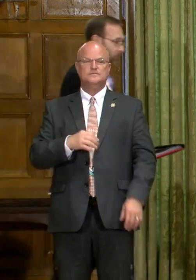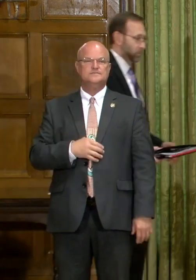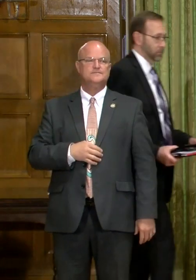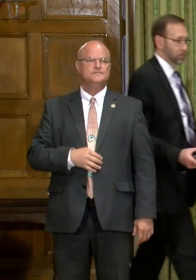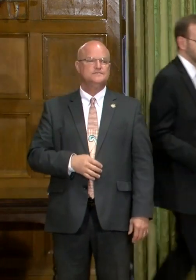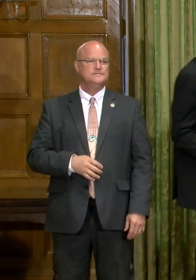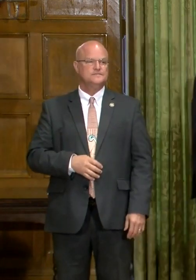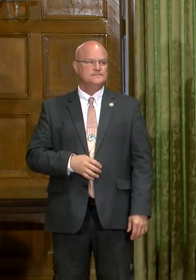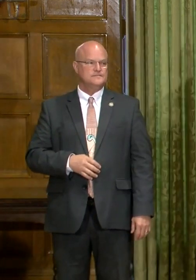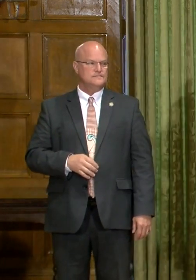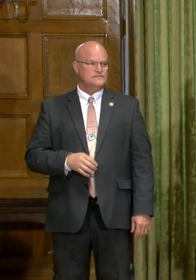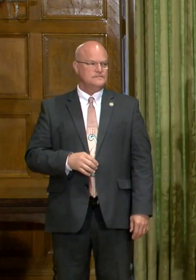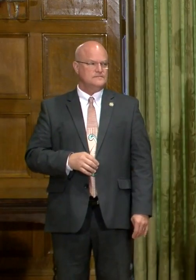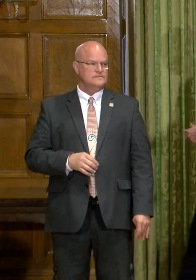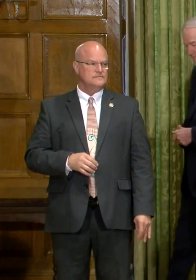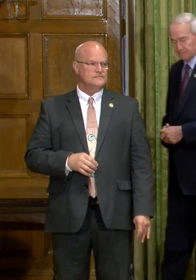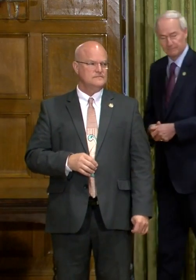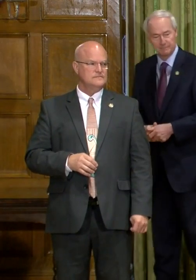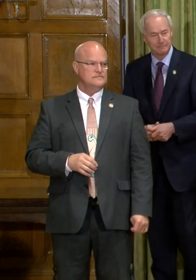well.